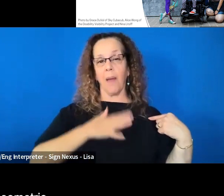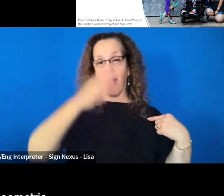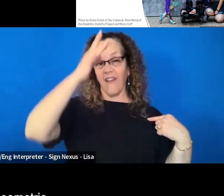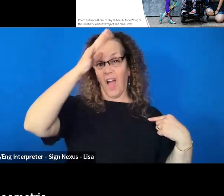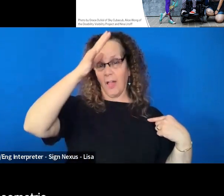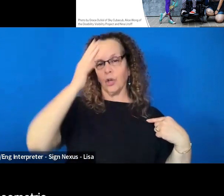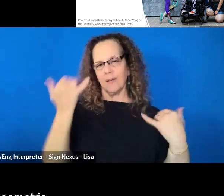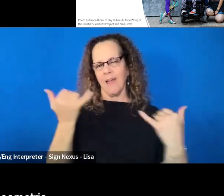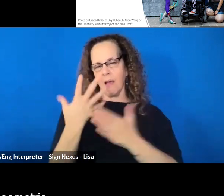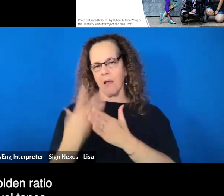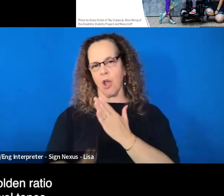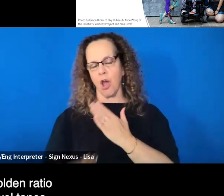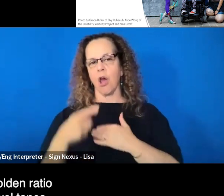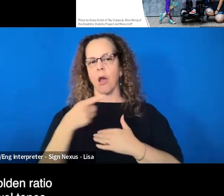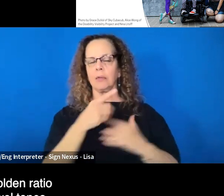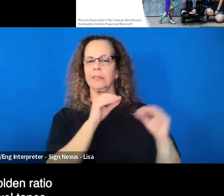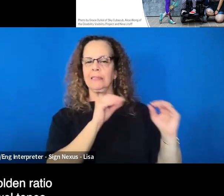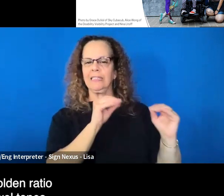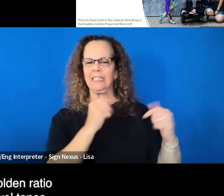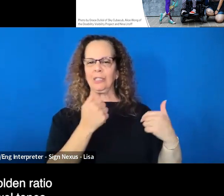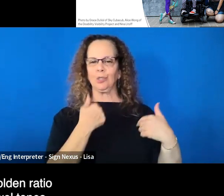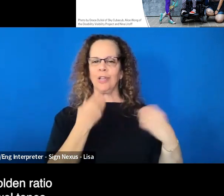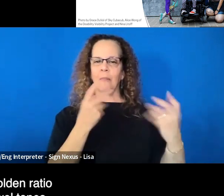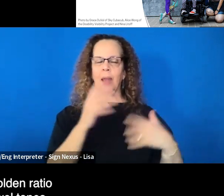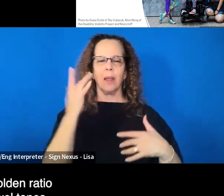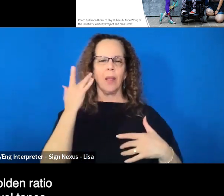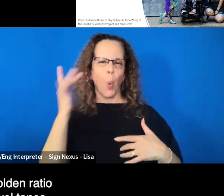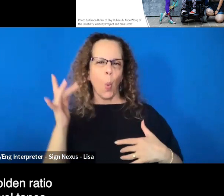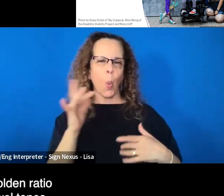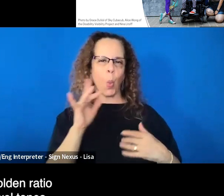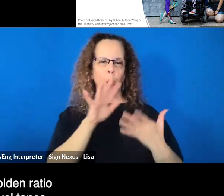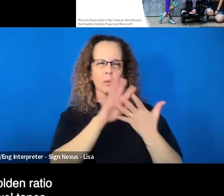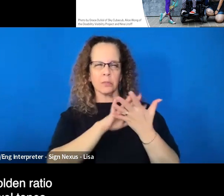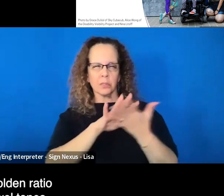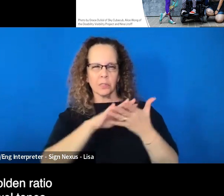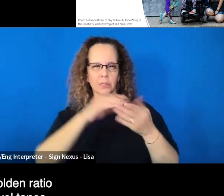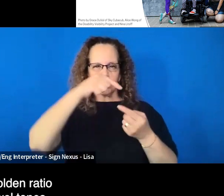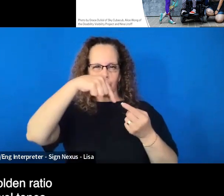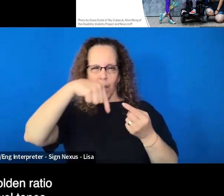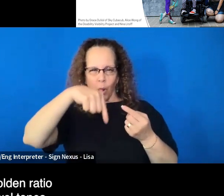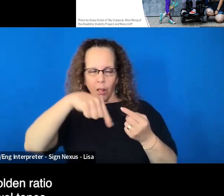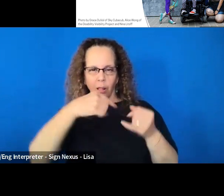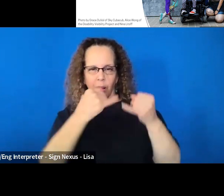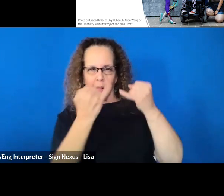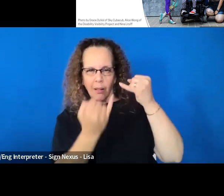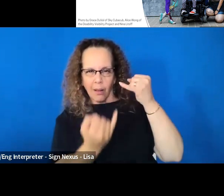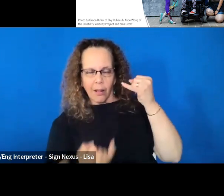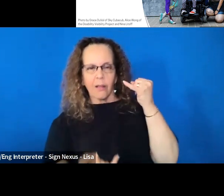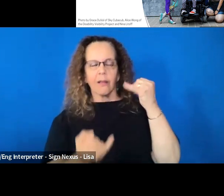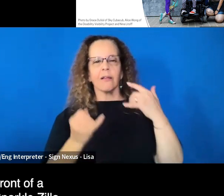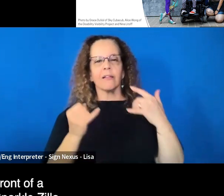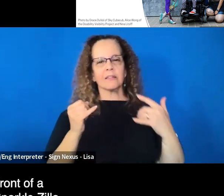are very geometric, have a lot of golden ratio spirals and jewel tones.